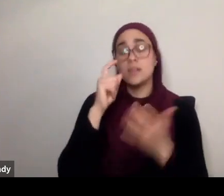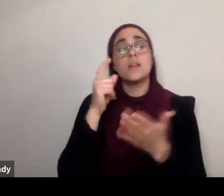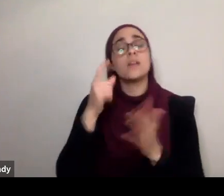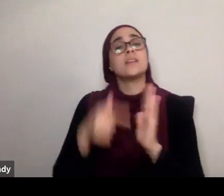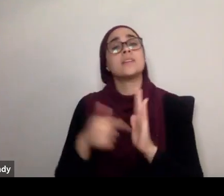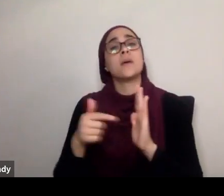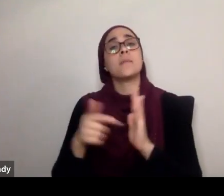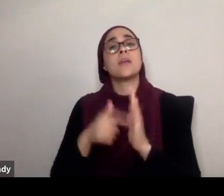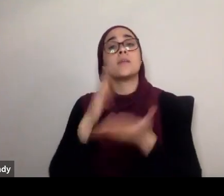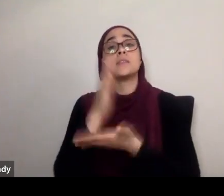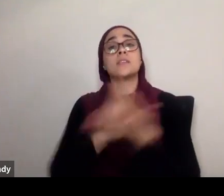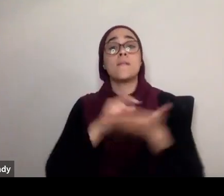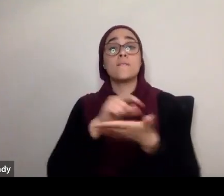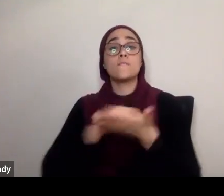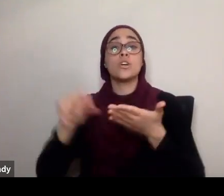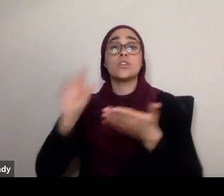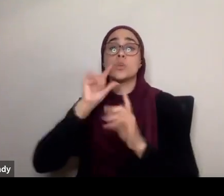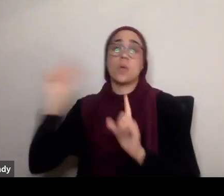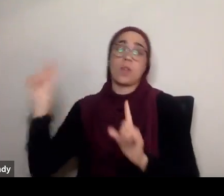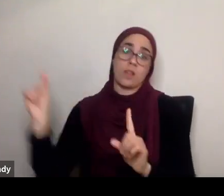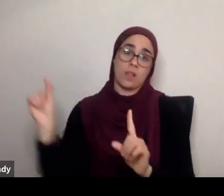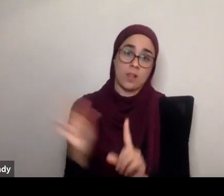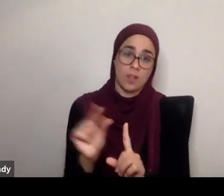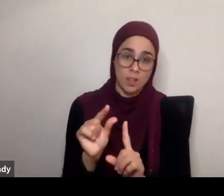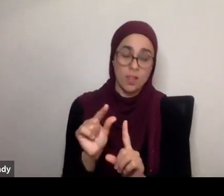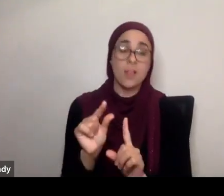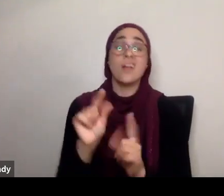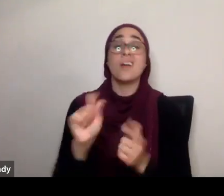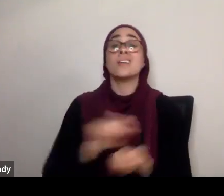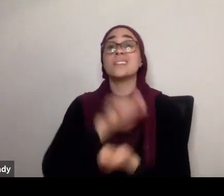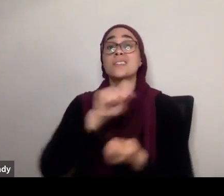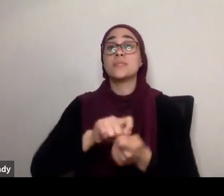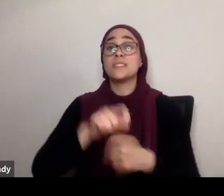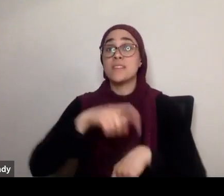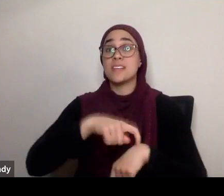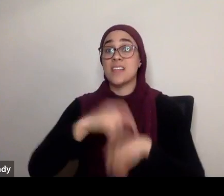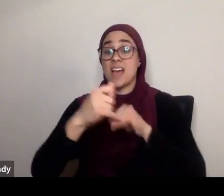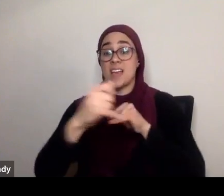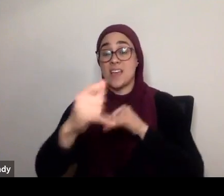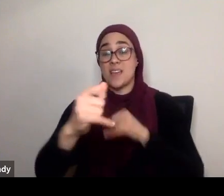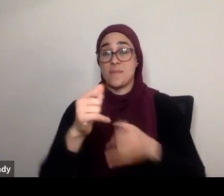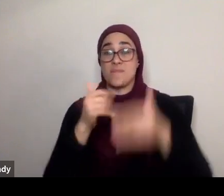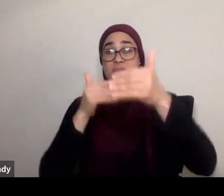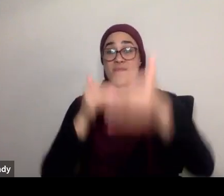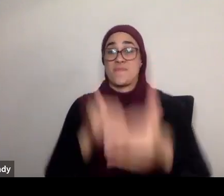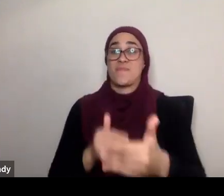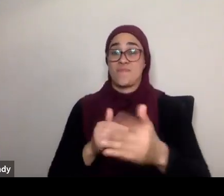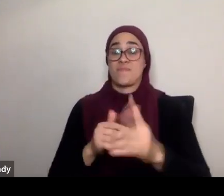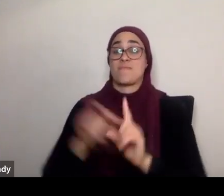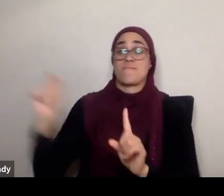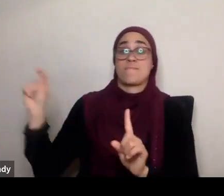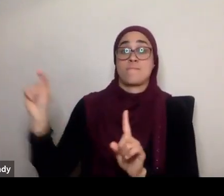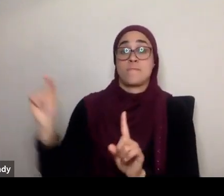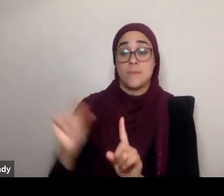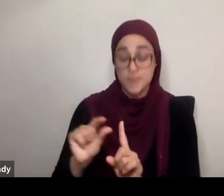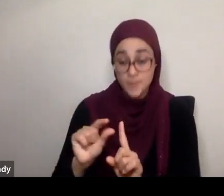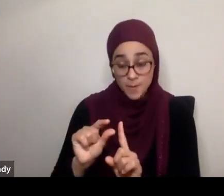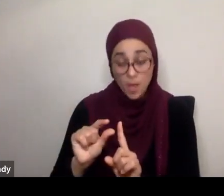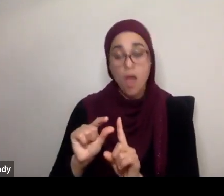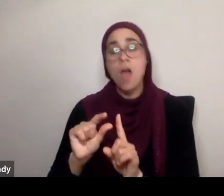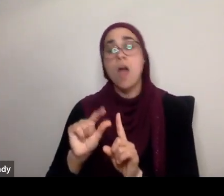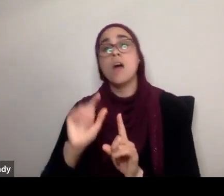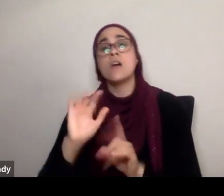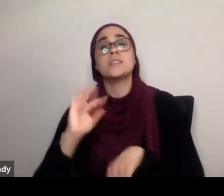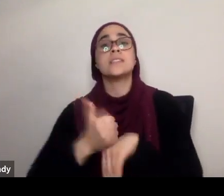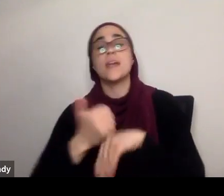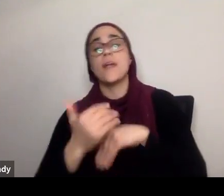a specific context. And then those ayat set up the other ayat, or the other verses that are to come. So for example, with the alcohol,